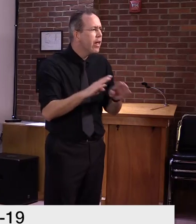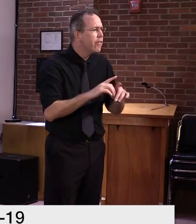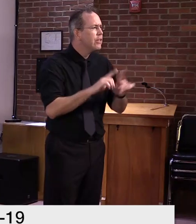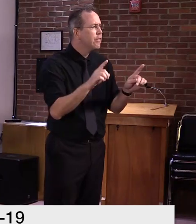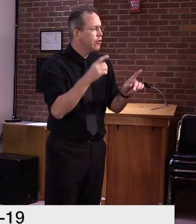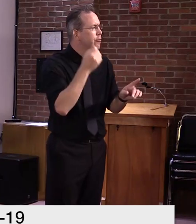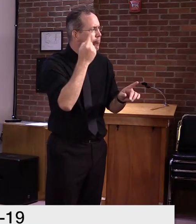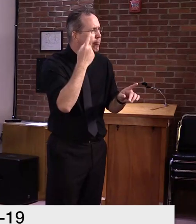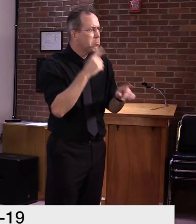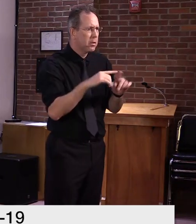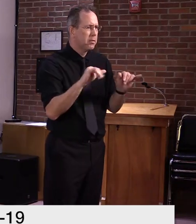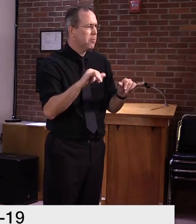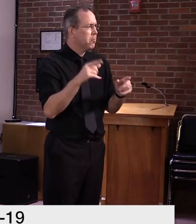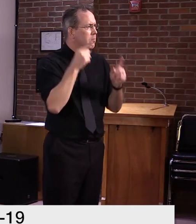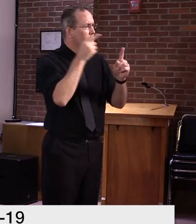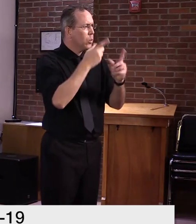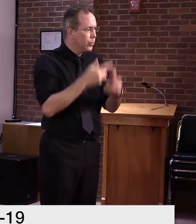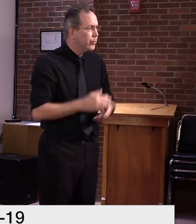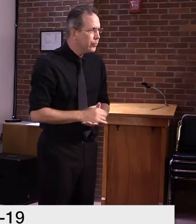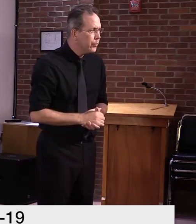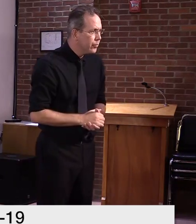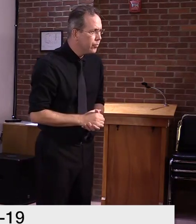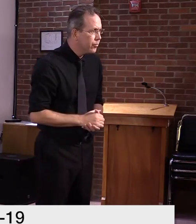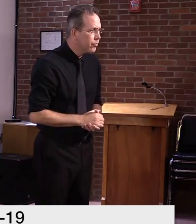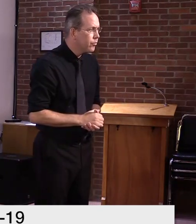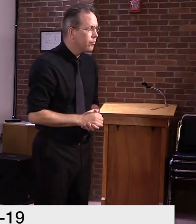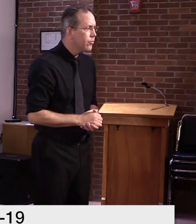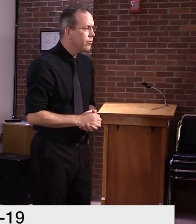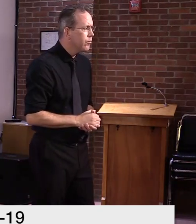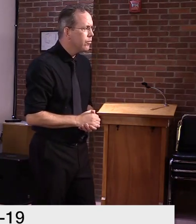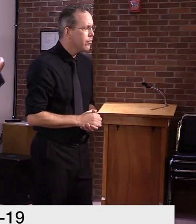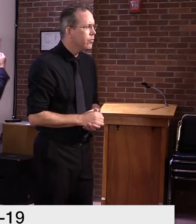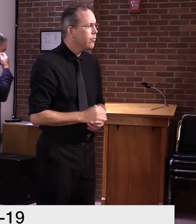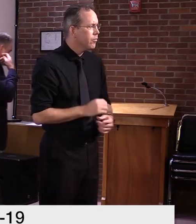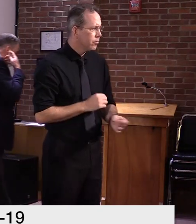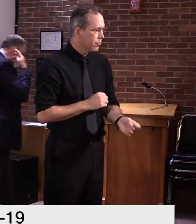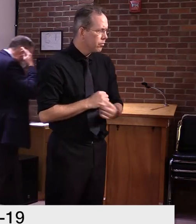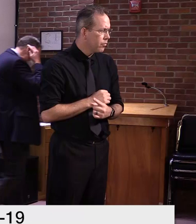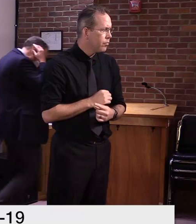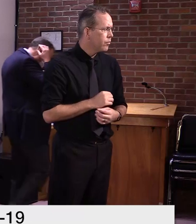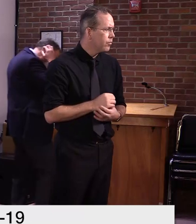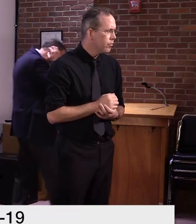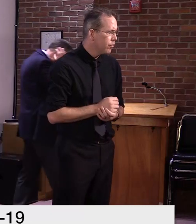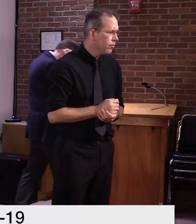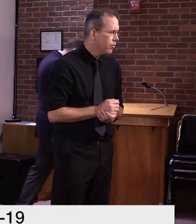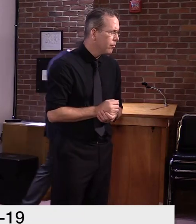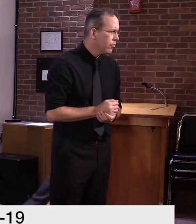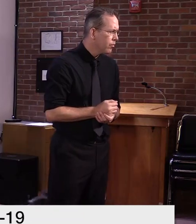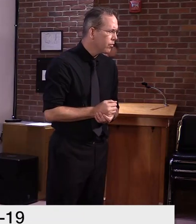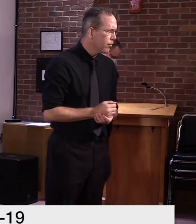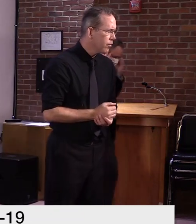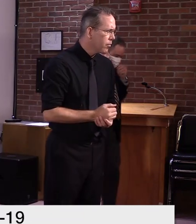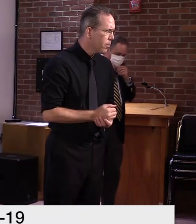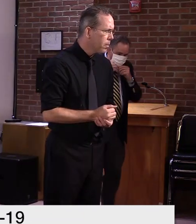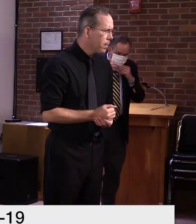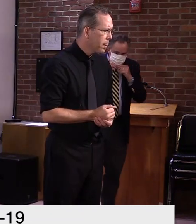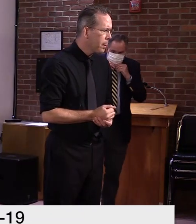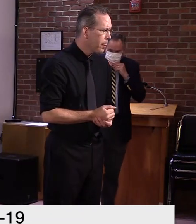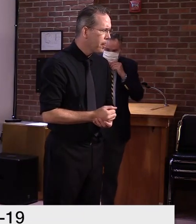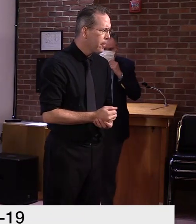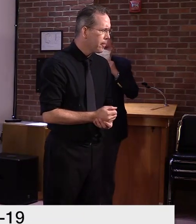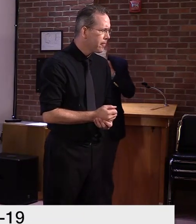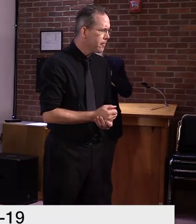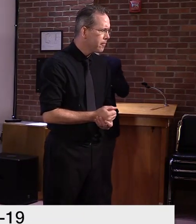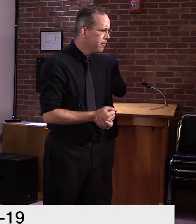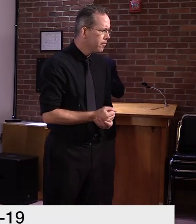So, I, I know some parents have kind of looked at the situation and thought, well, you know, you have elementary, high school students that are going to school, coming